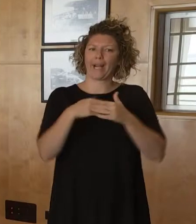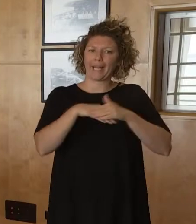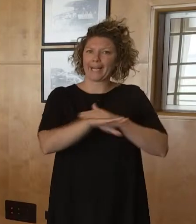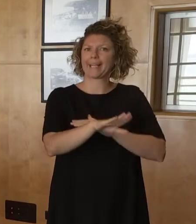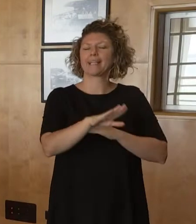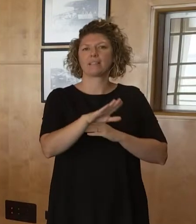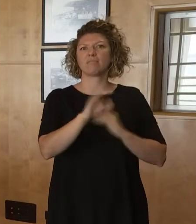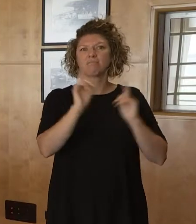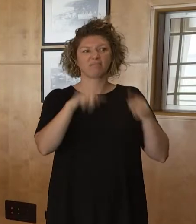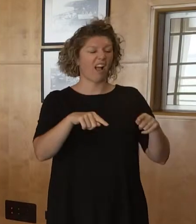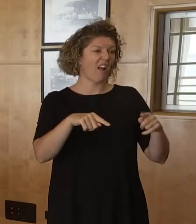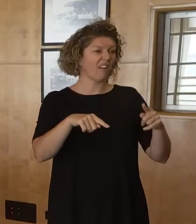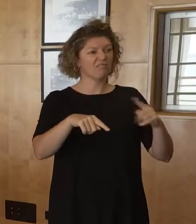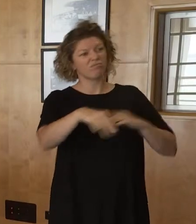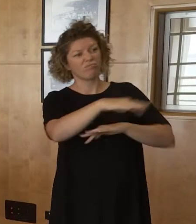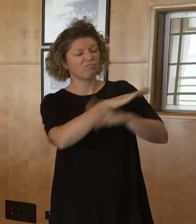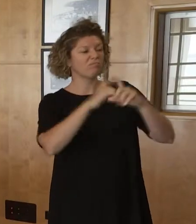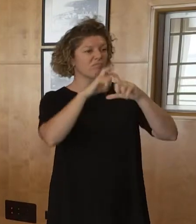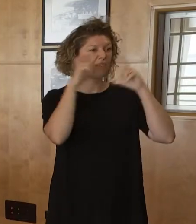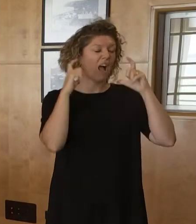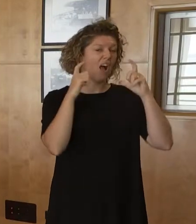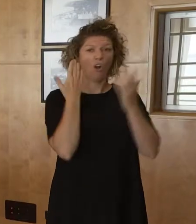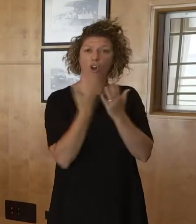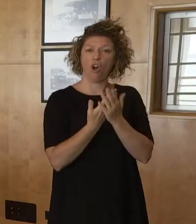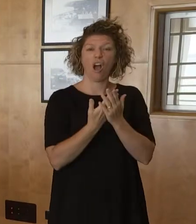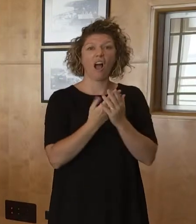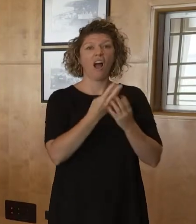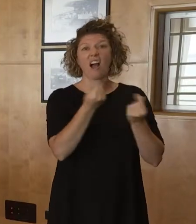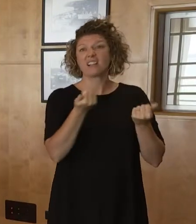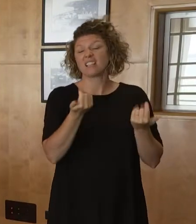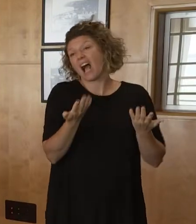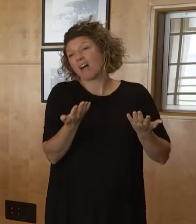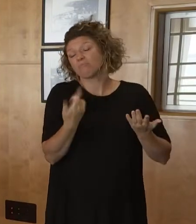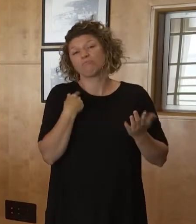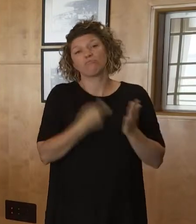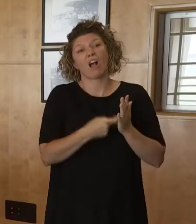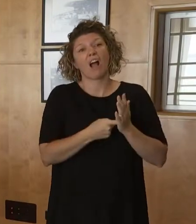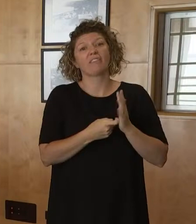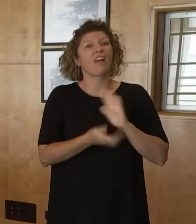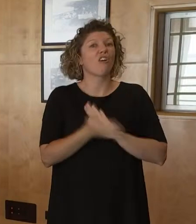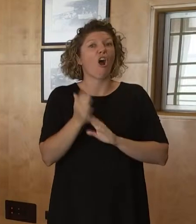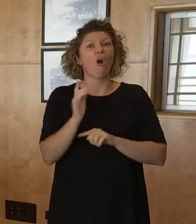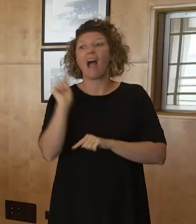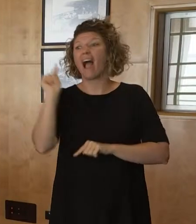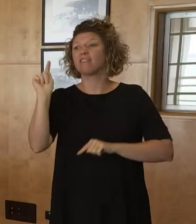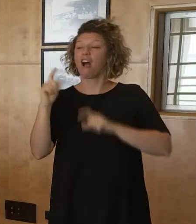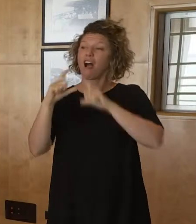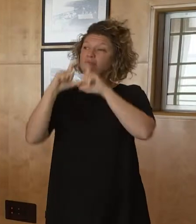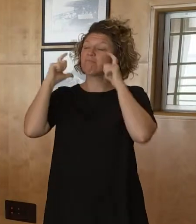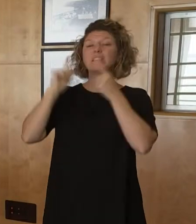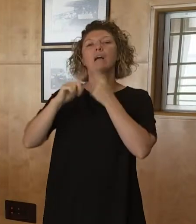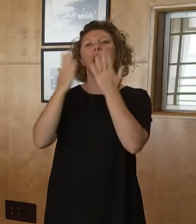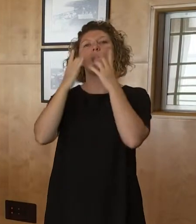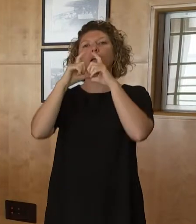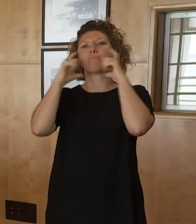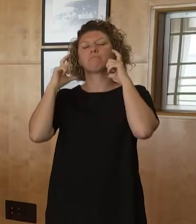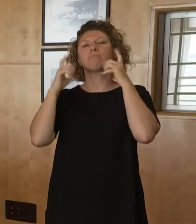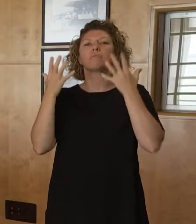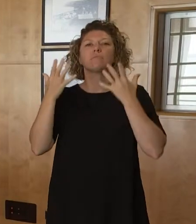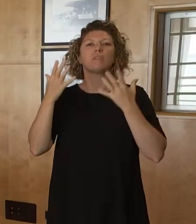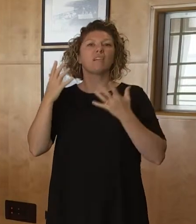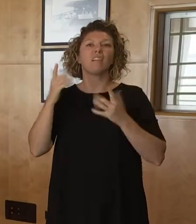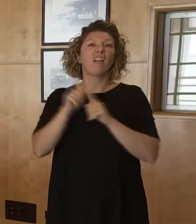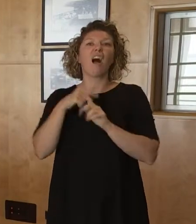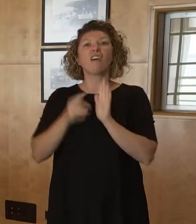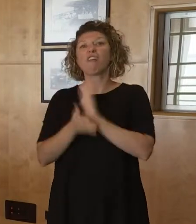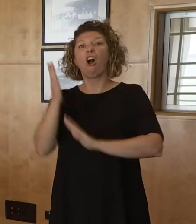started to see people take personal responsibility wearing masks. I was out at the football last night and people had masks on when they couldn't physically distance and